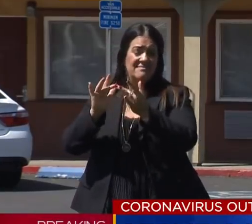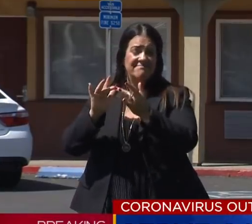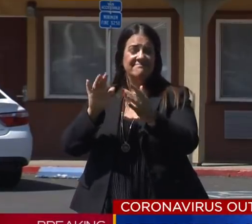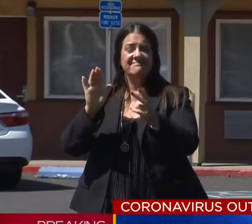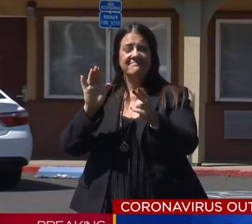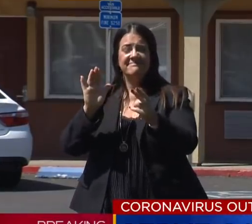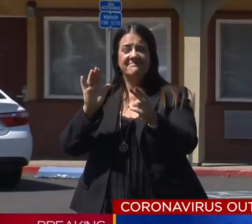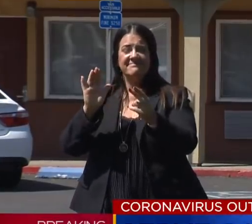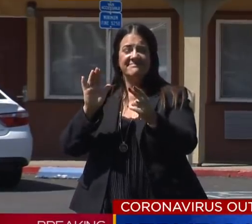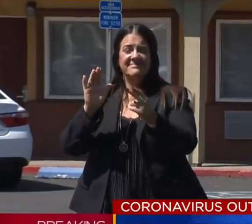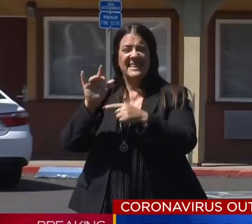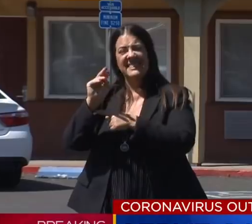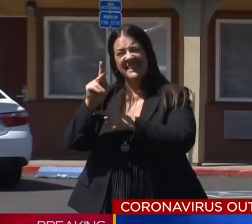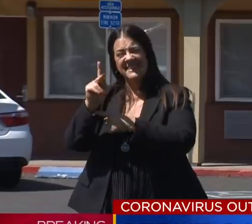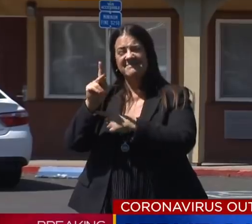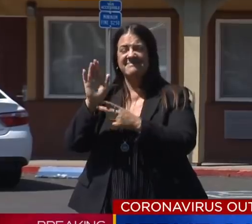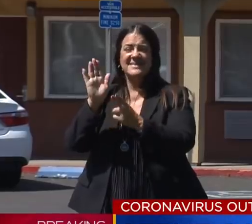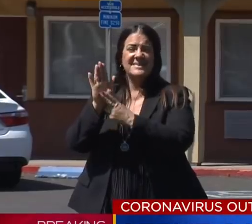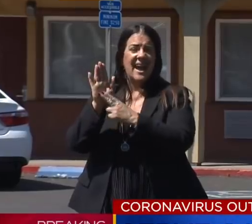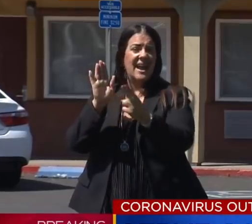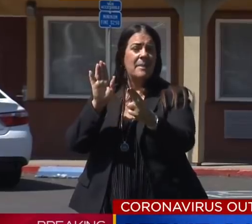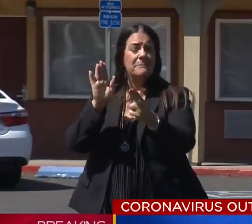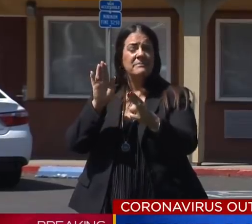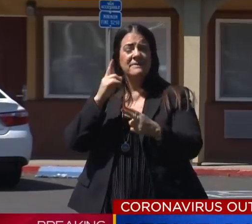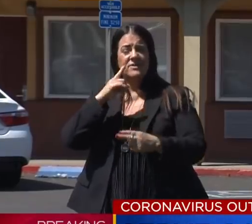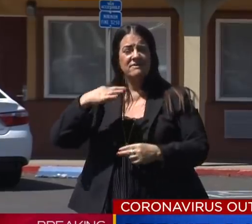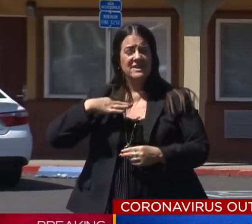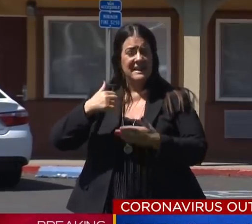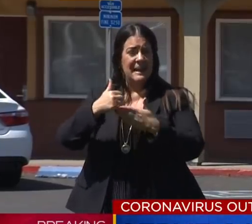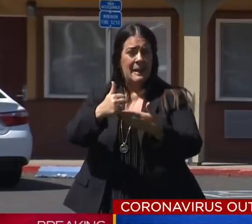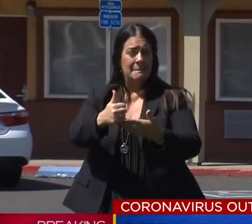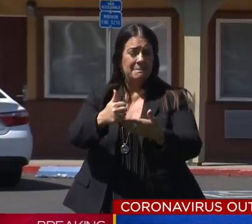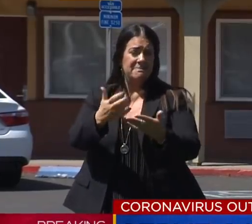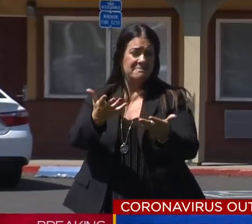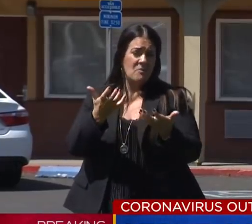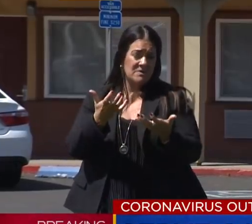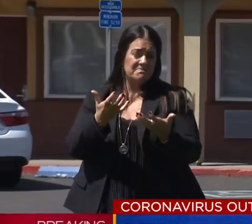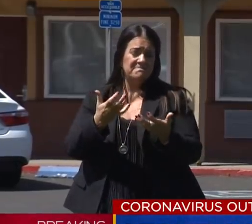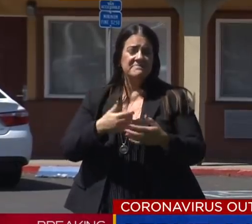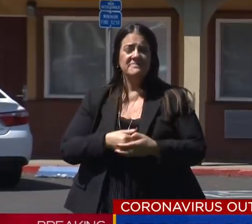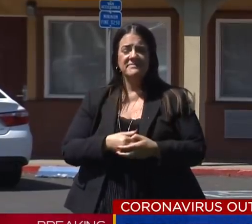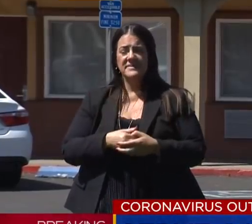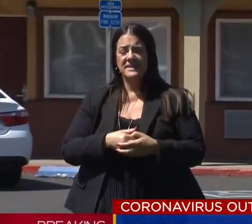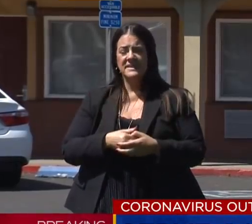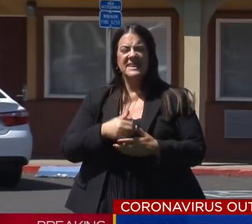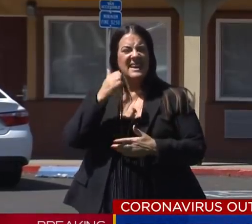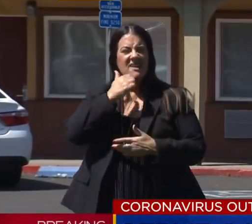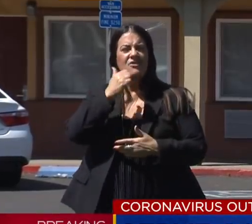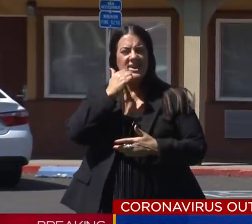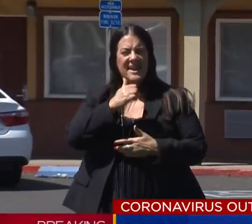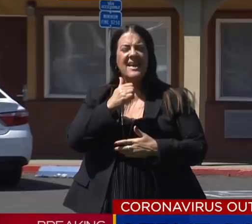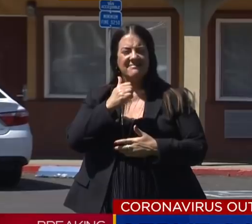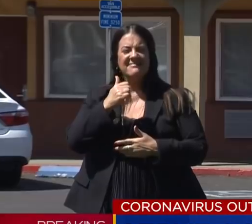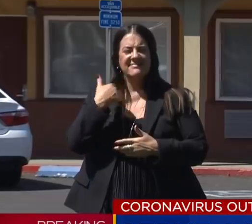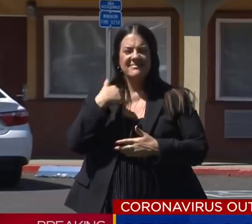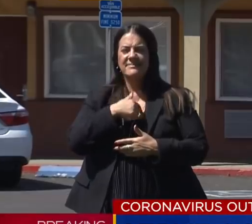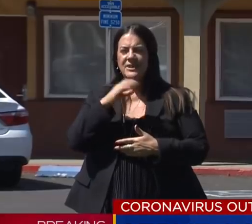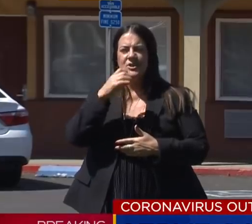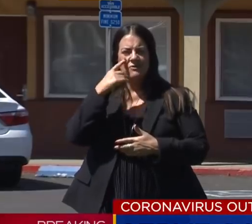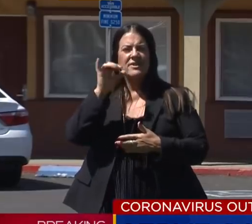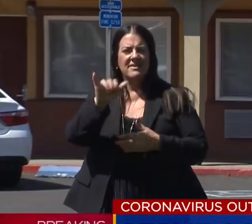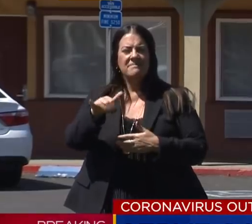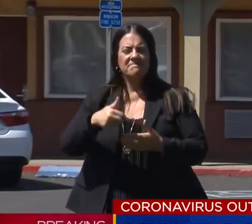to help advance that cause and to help the collective cause of all of us doing more on a daily basis, including the